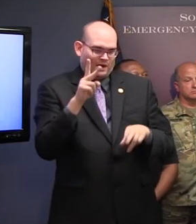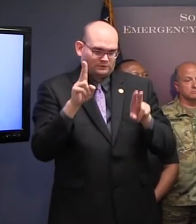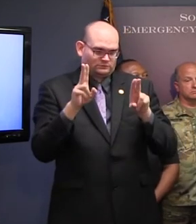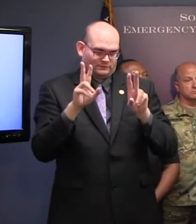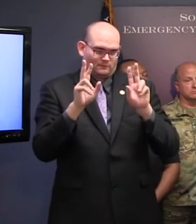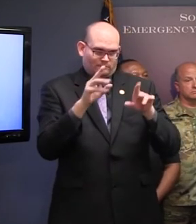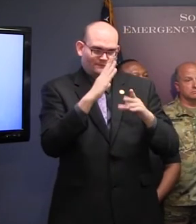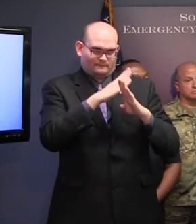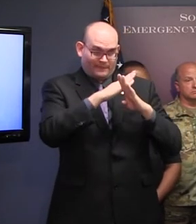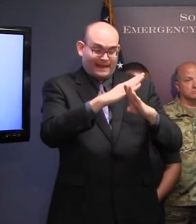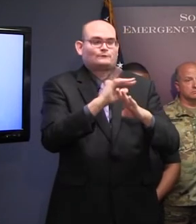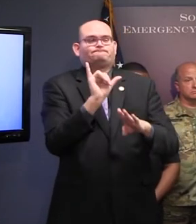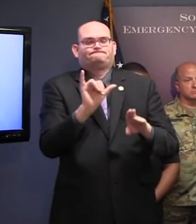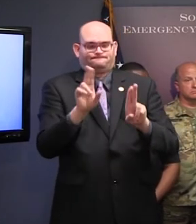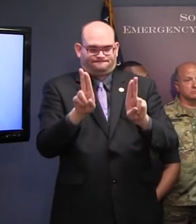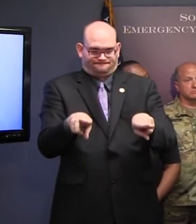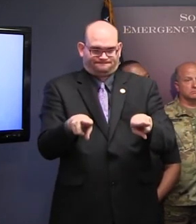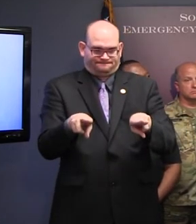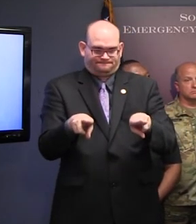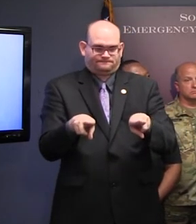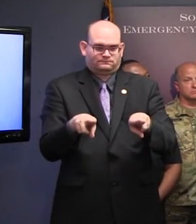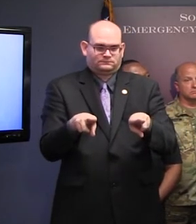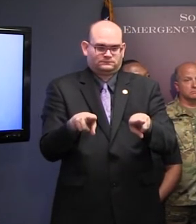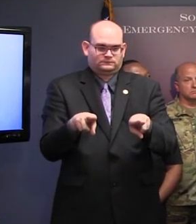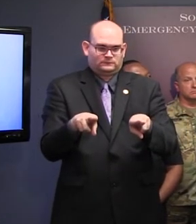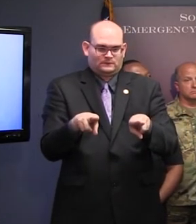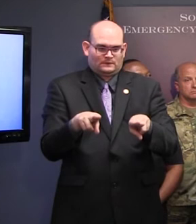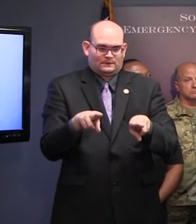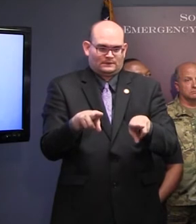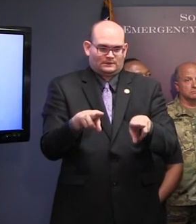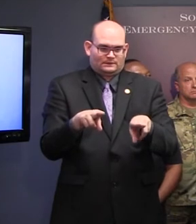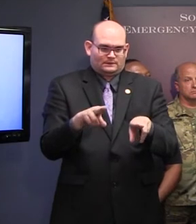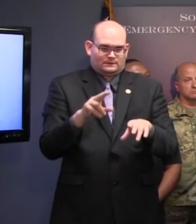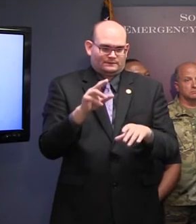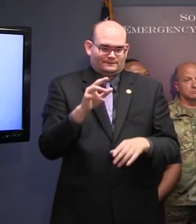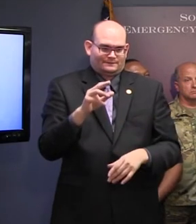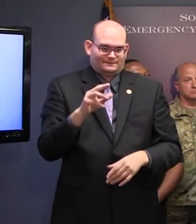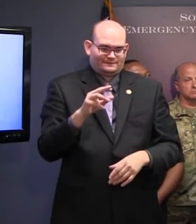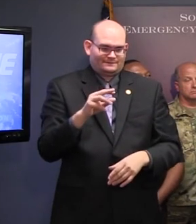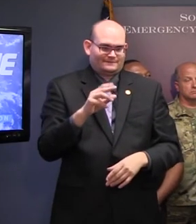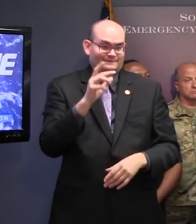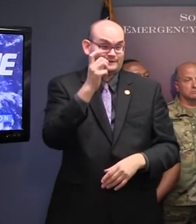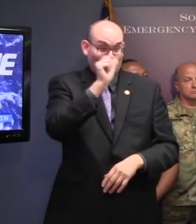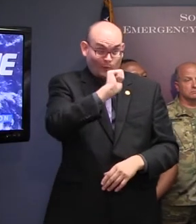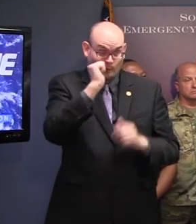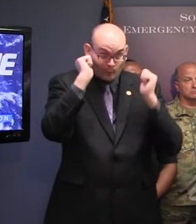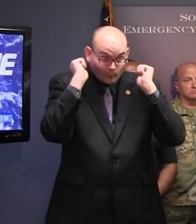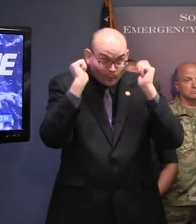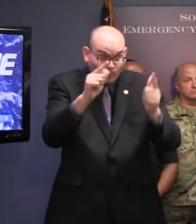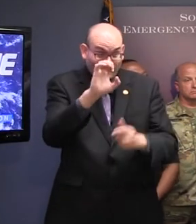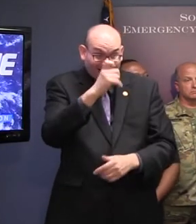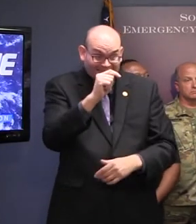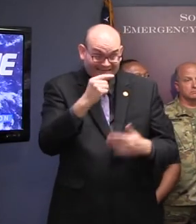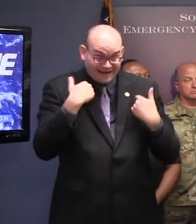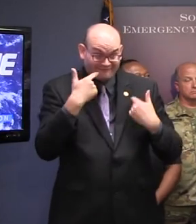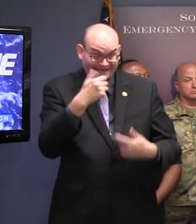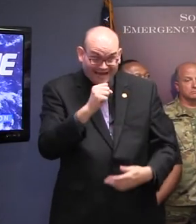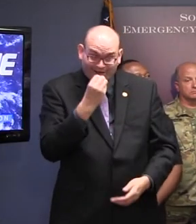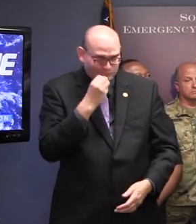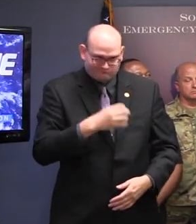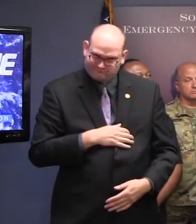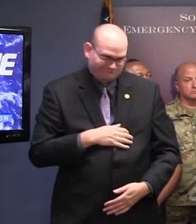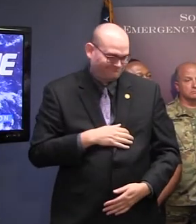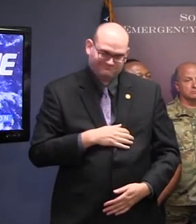filling stations and food and restrooms at every exit anyway. But if you're on the wrong side, on the west side of I